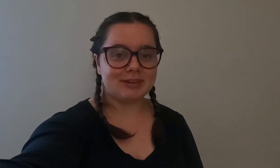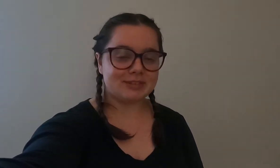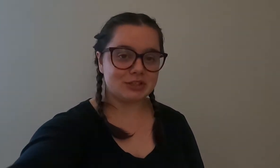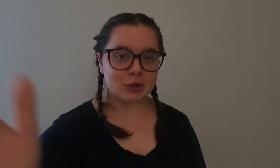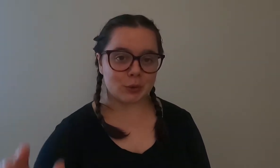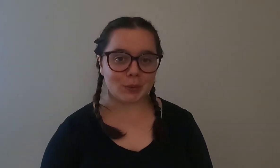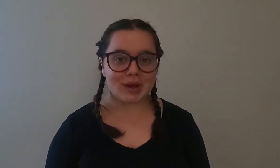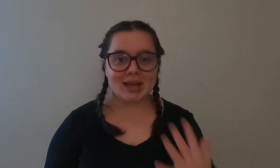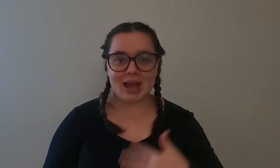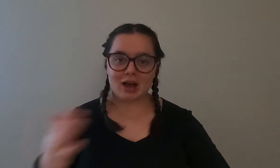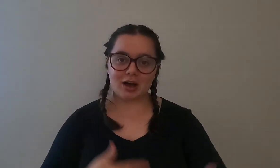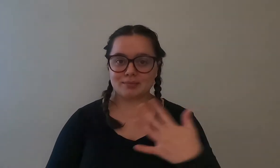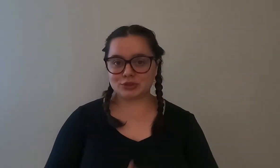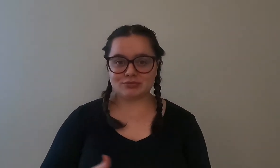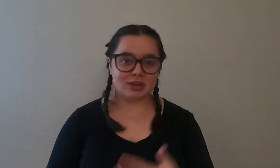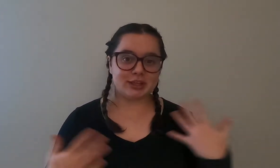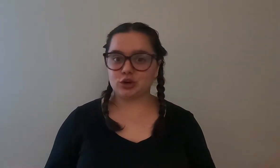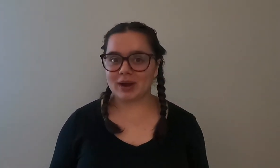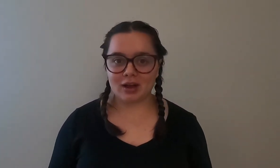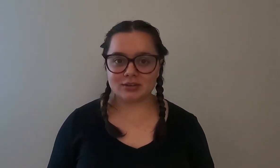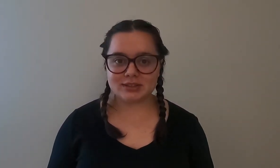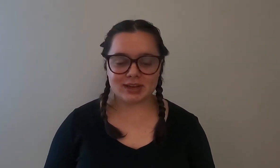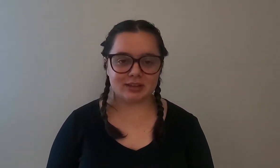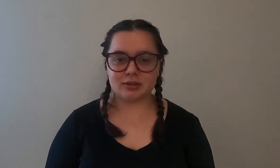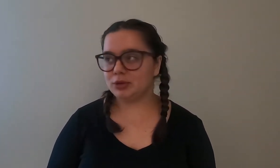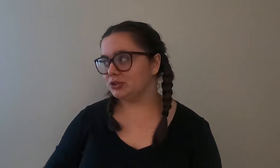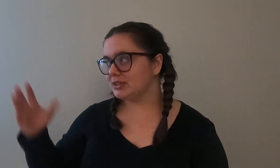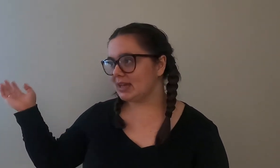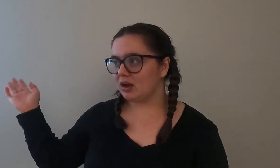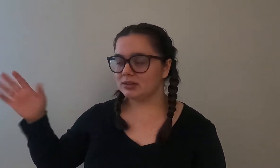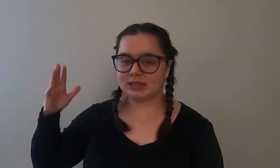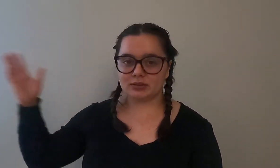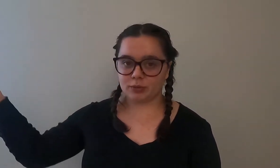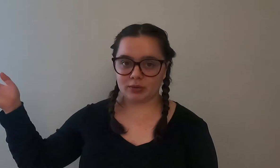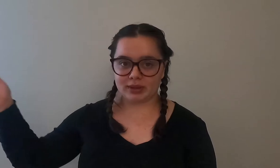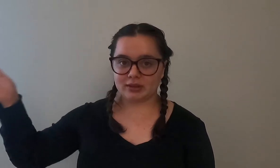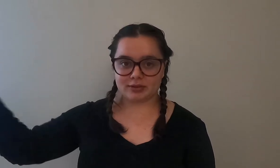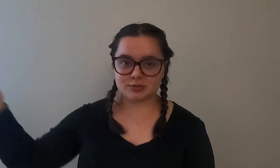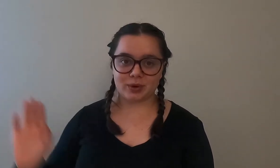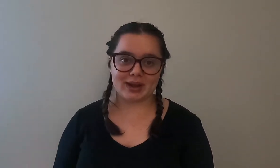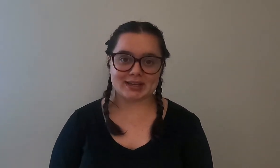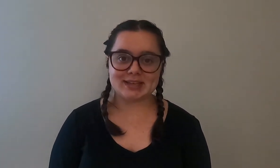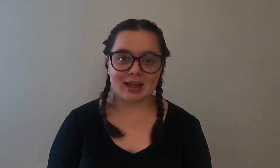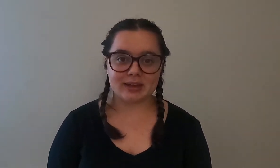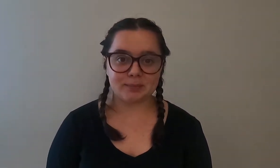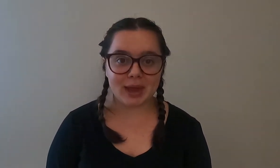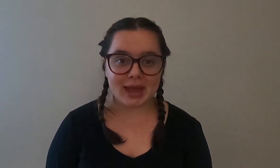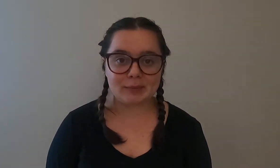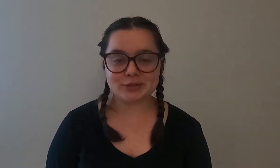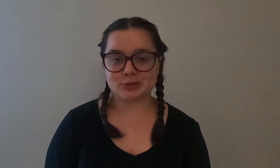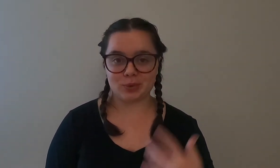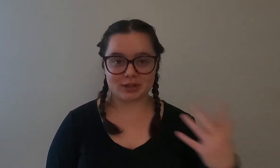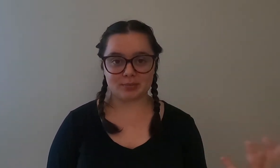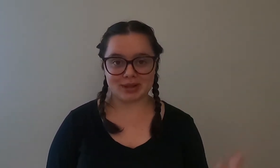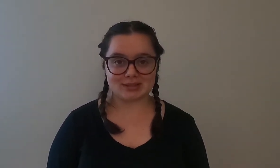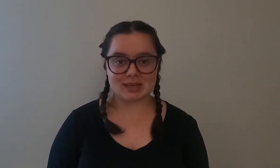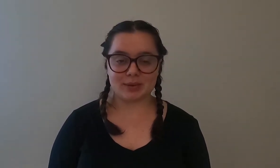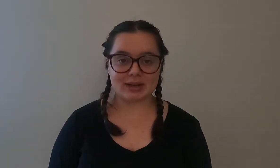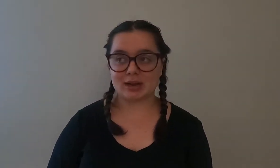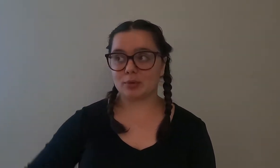52 year-round in the Puget Sound and where we live is right next to Elliott Bay which is one of the places that we ended up